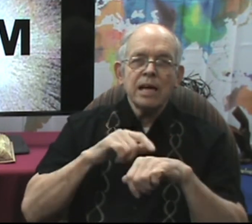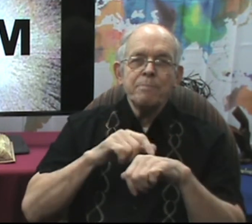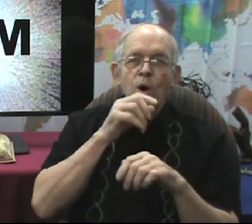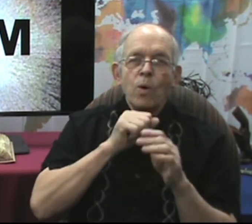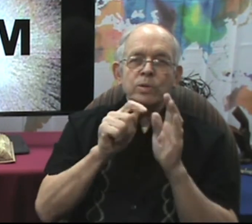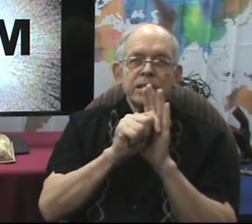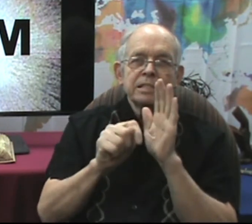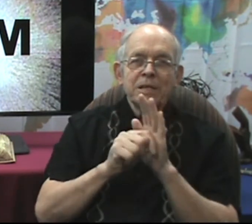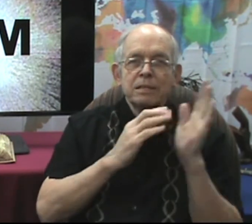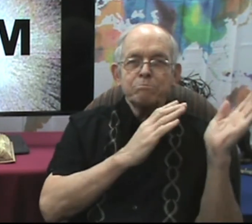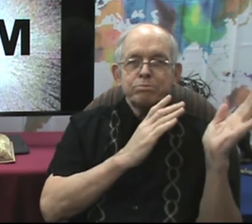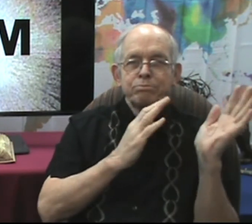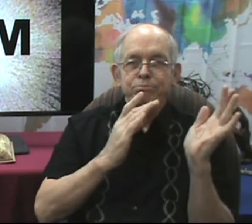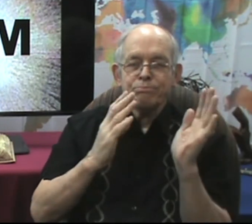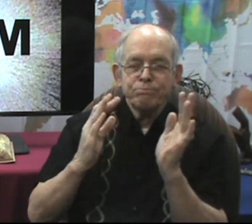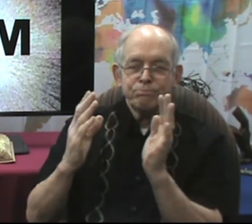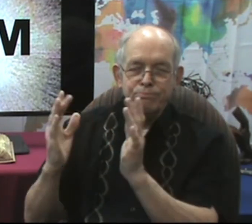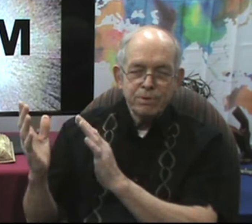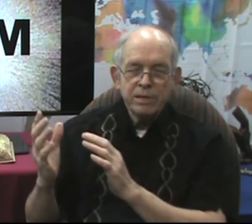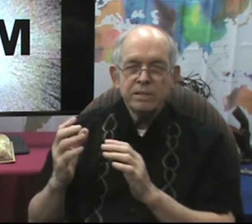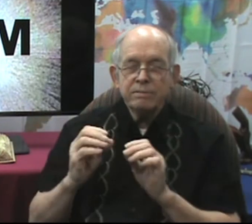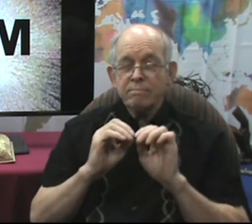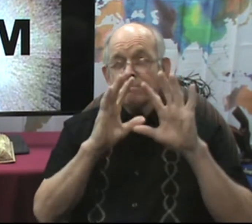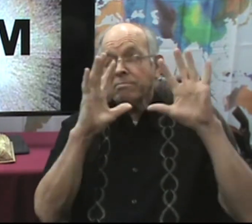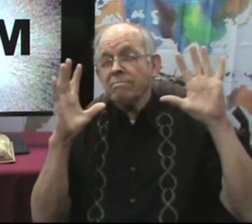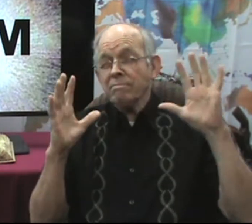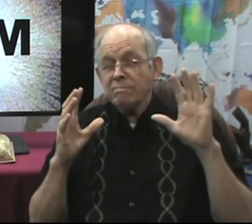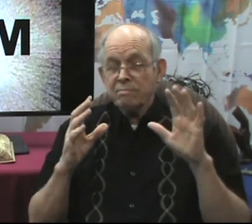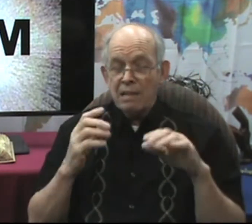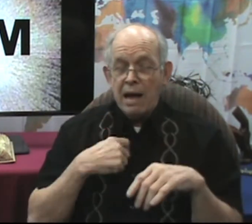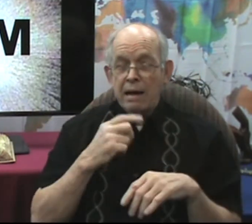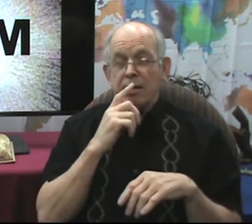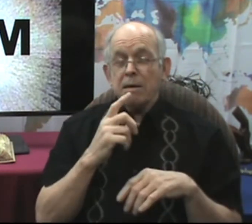Tenomba. Heaven came